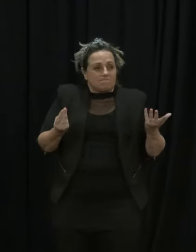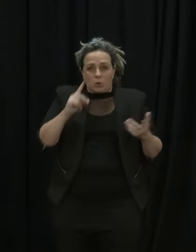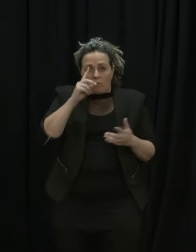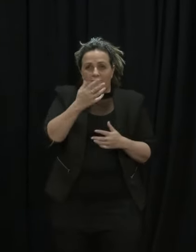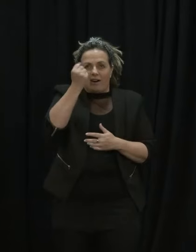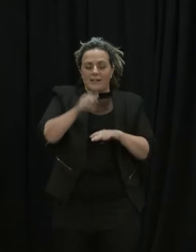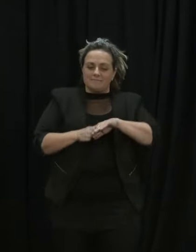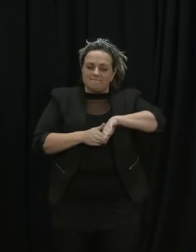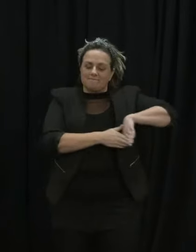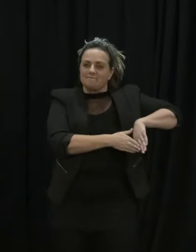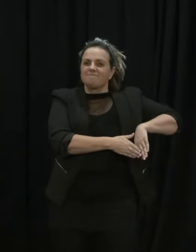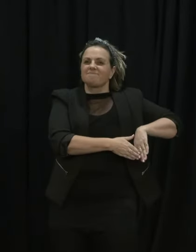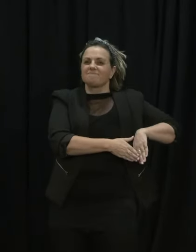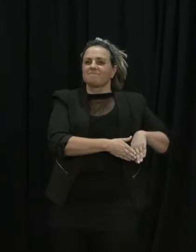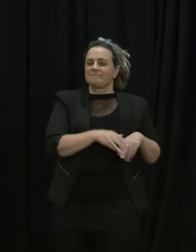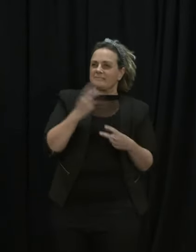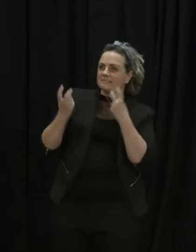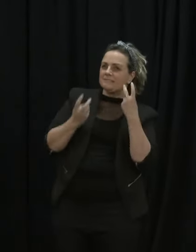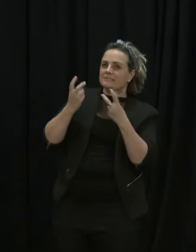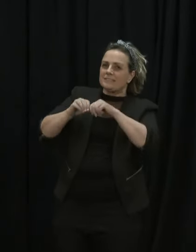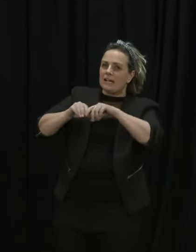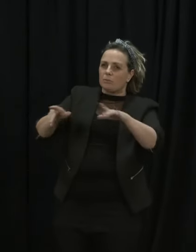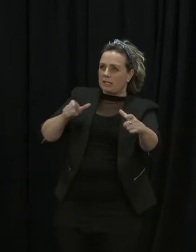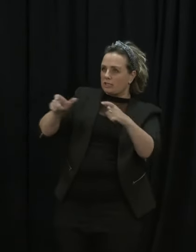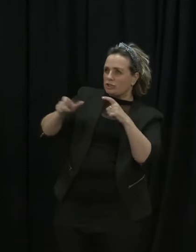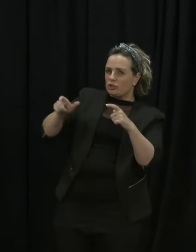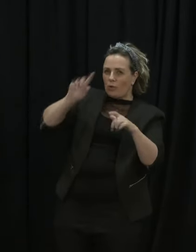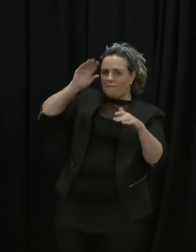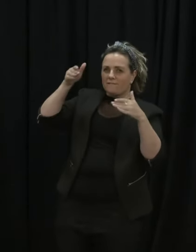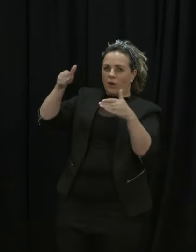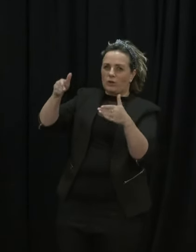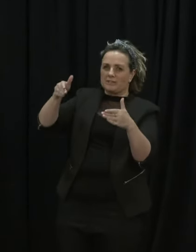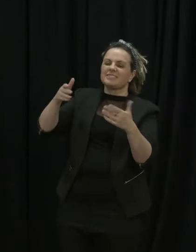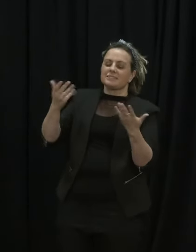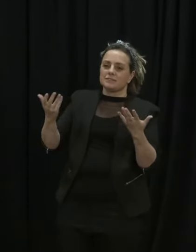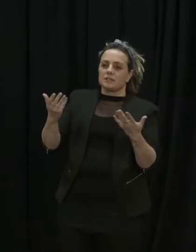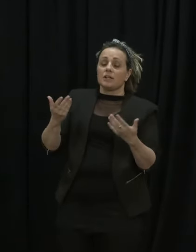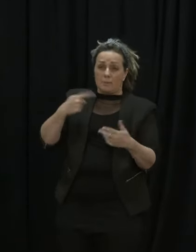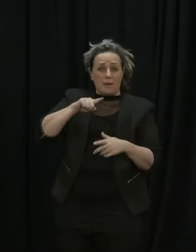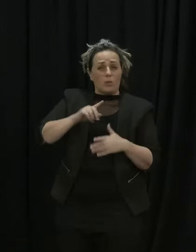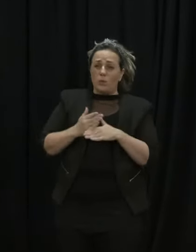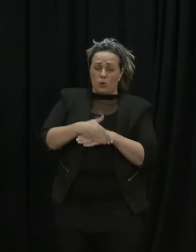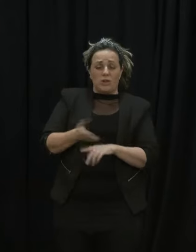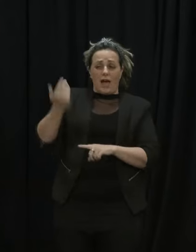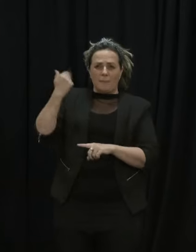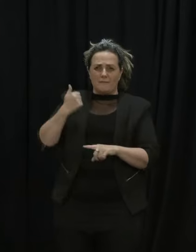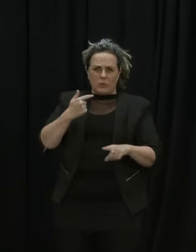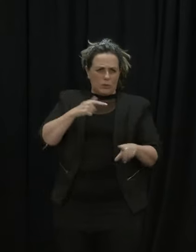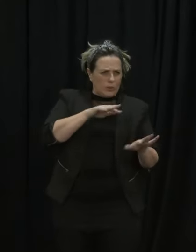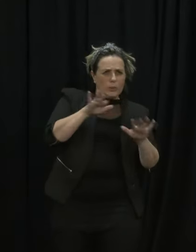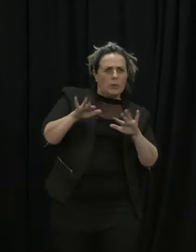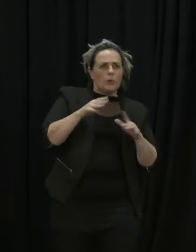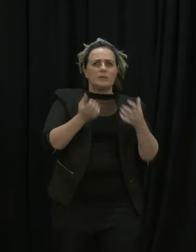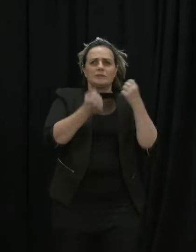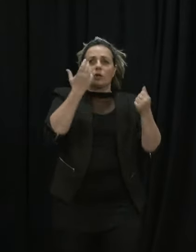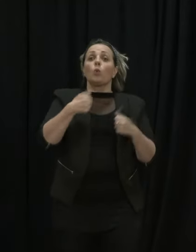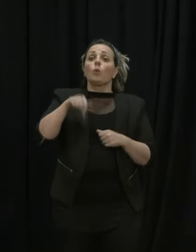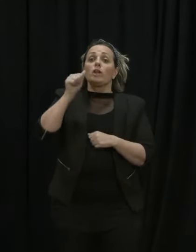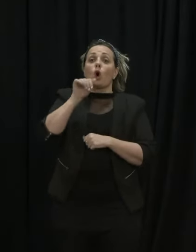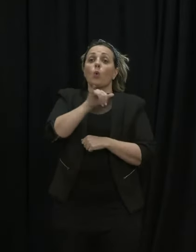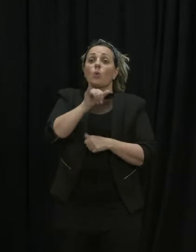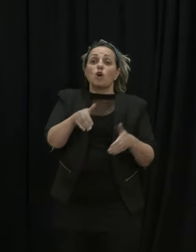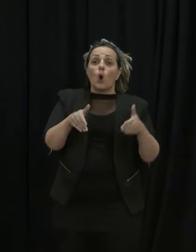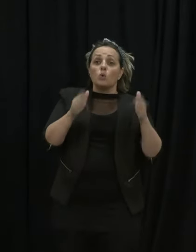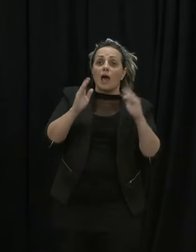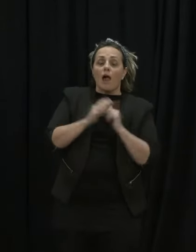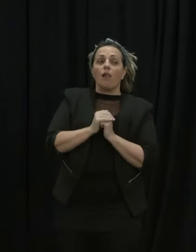the outbreak. So we did look very hard there but we've got a really good idea of which hotel it came from,